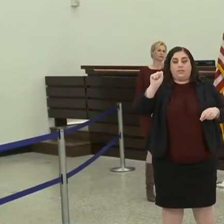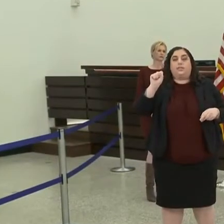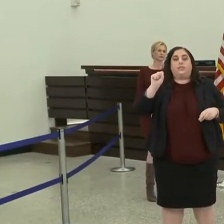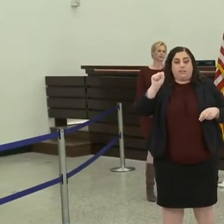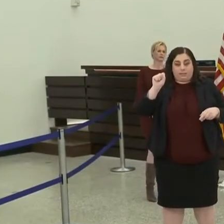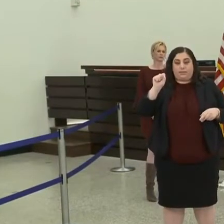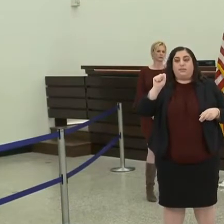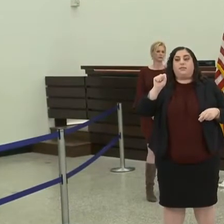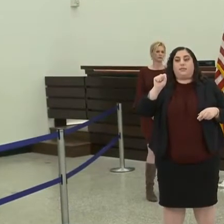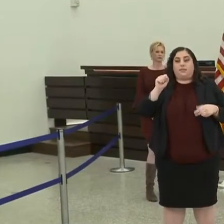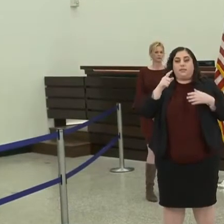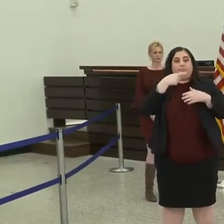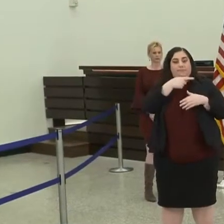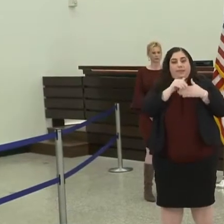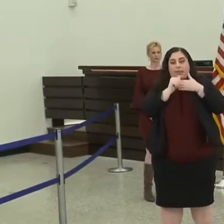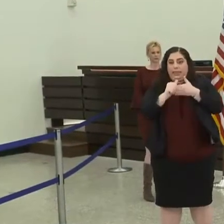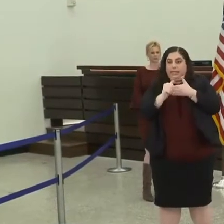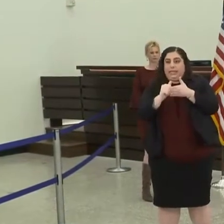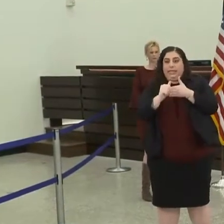the forefront of this. Joseph Payne.